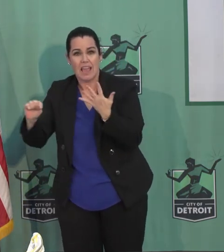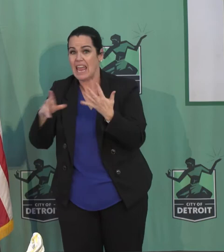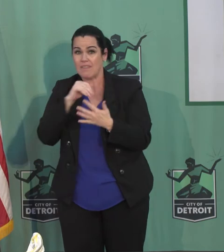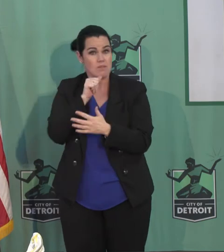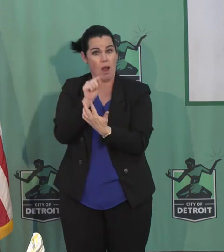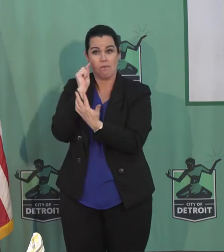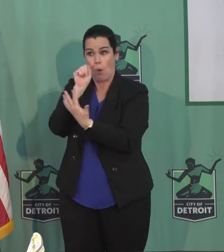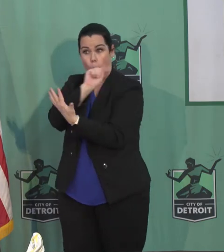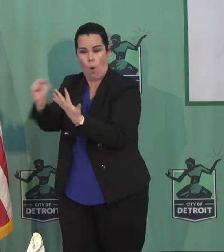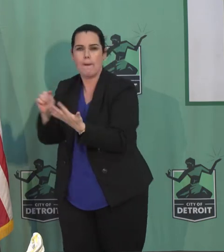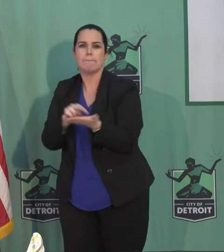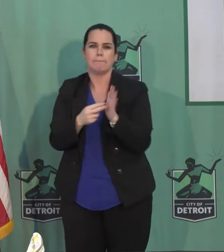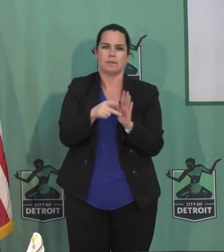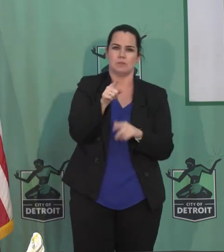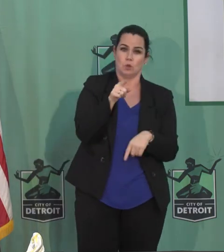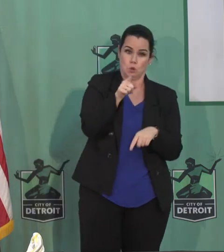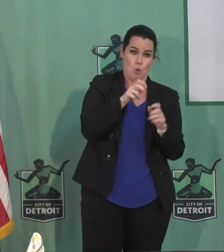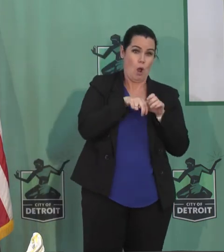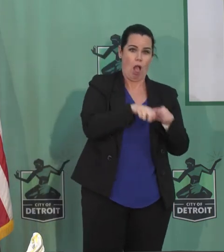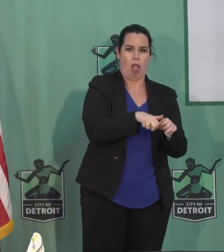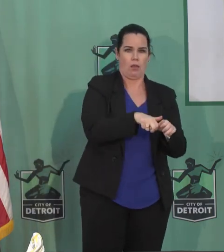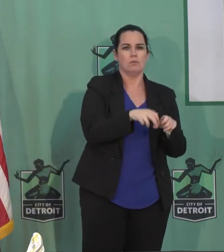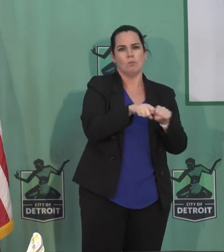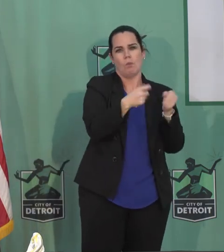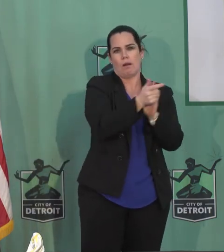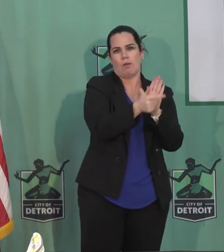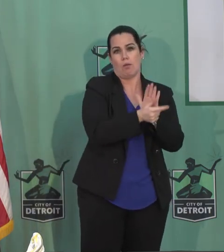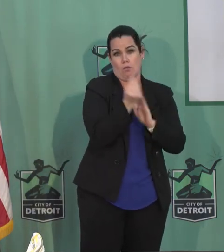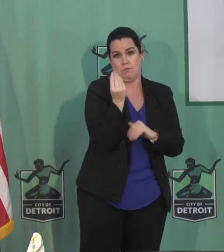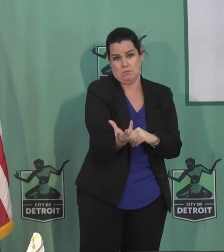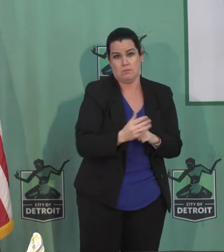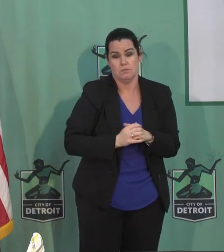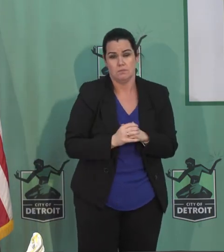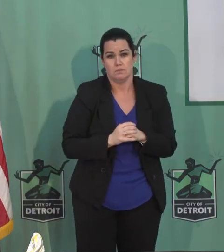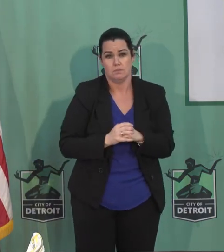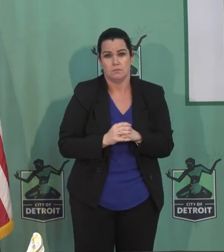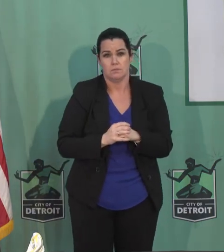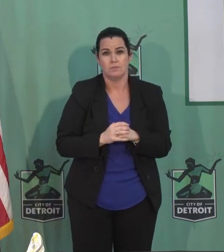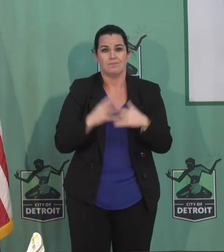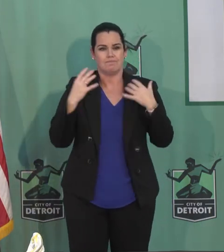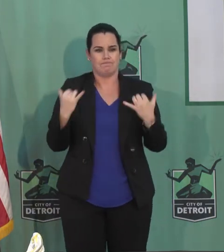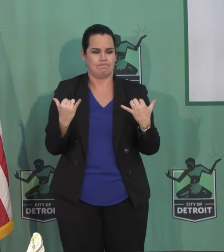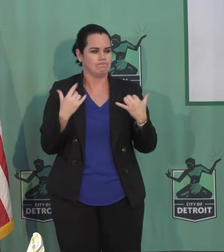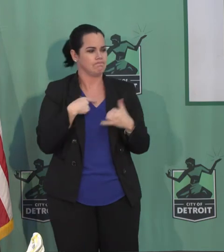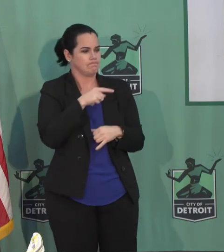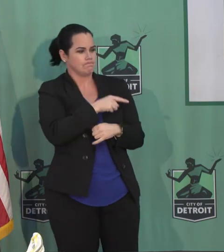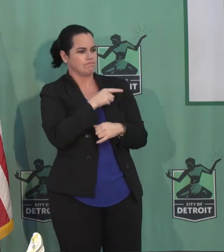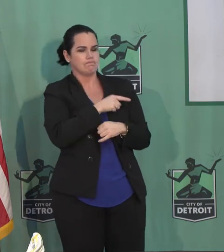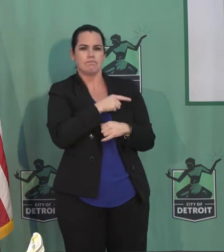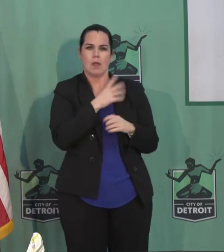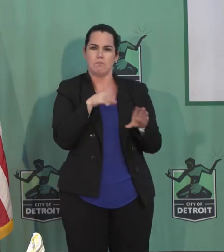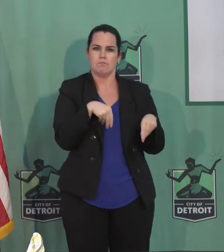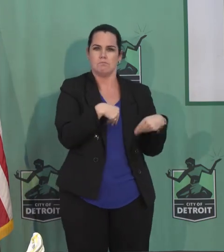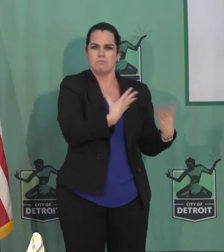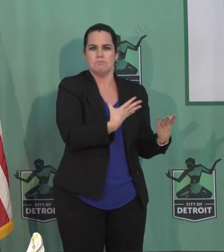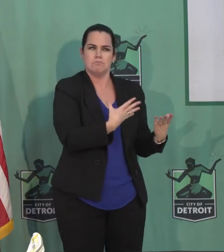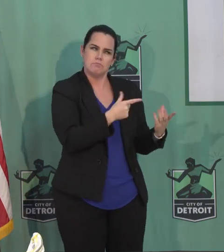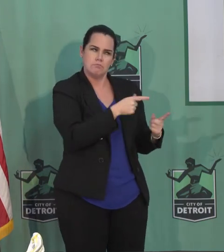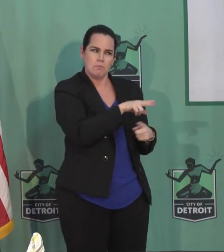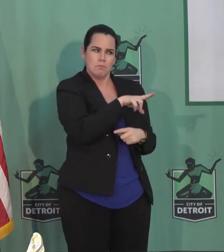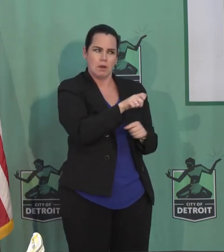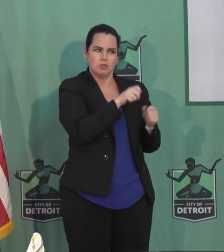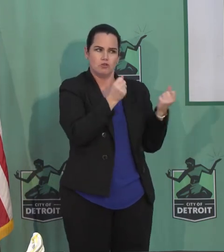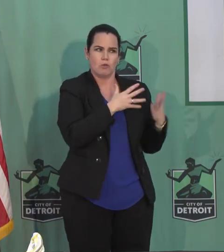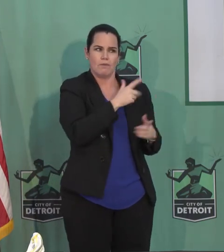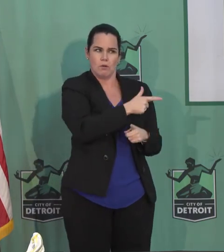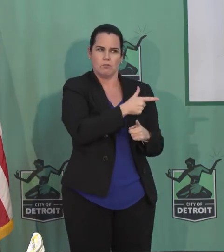the transit police to give our bus drivers the opportunity to flag individuals they don't